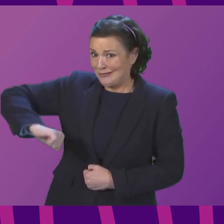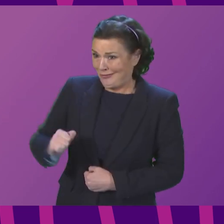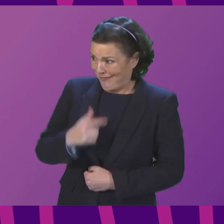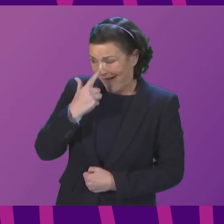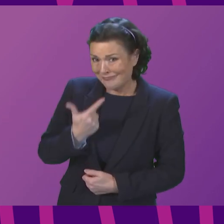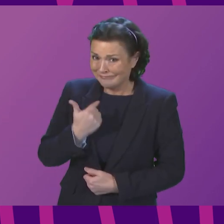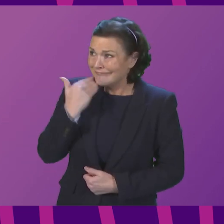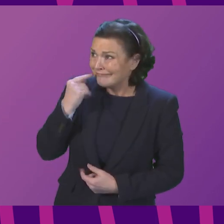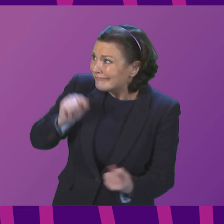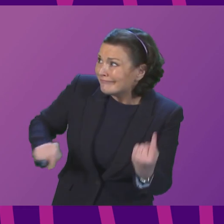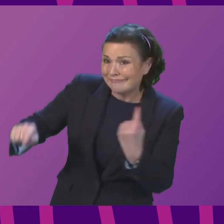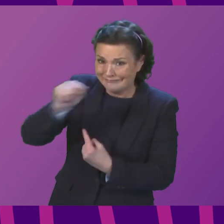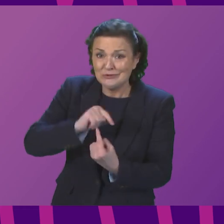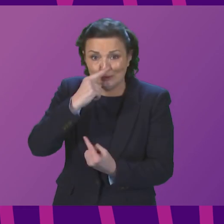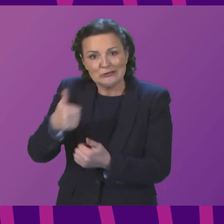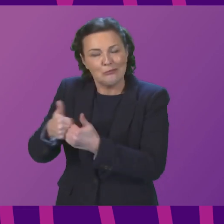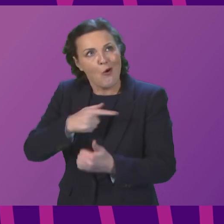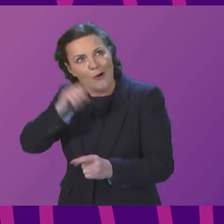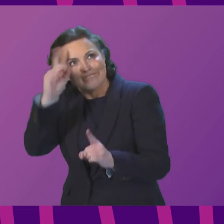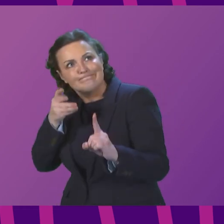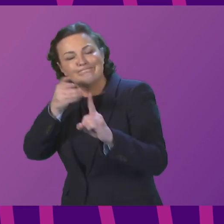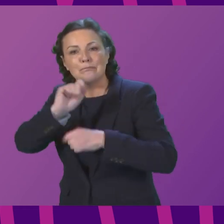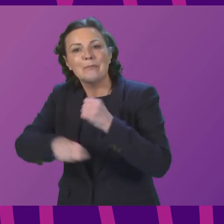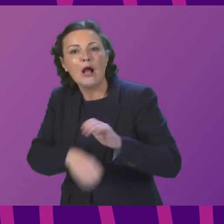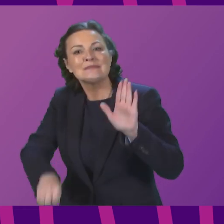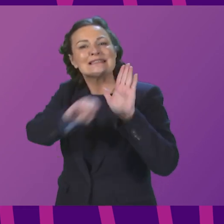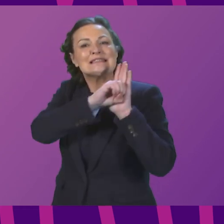transition to net zero. Pauline McNeill.